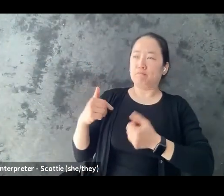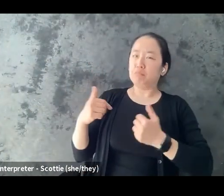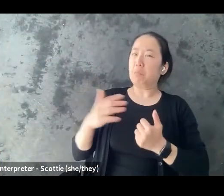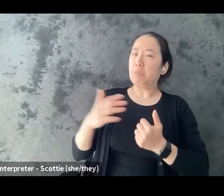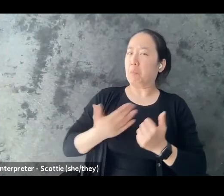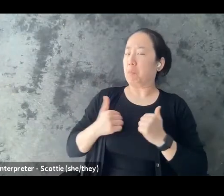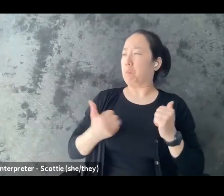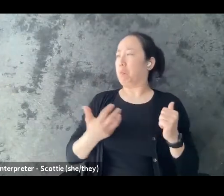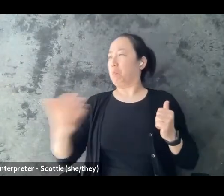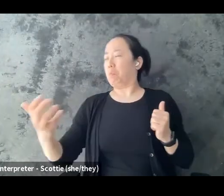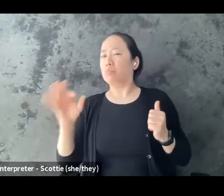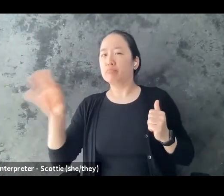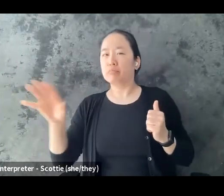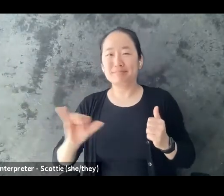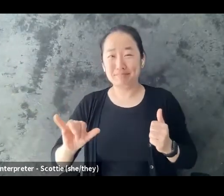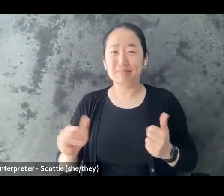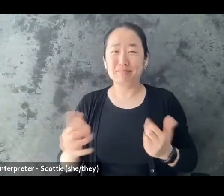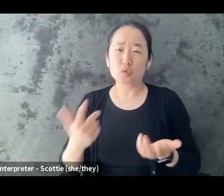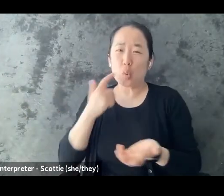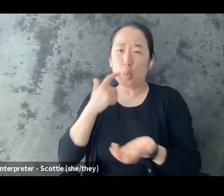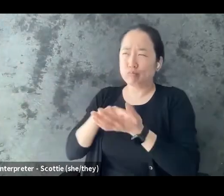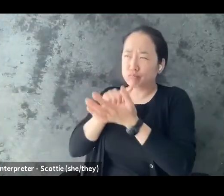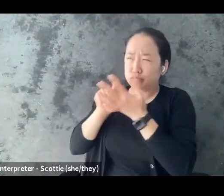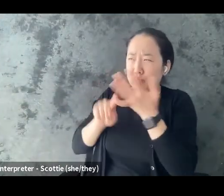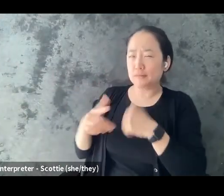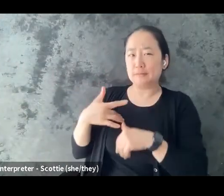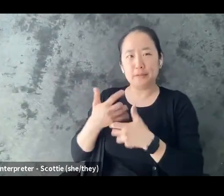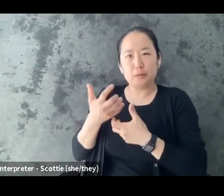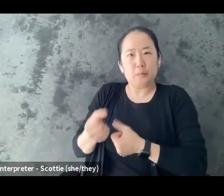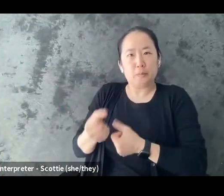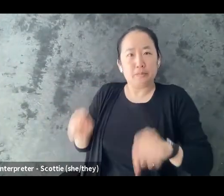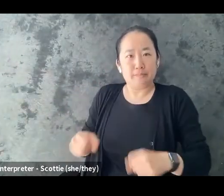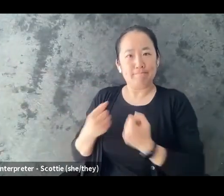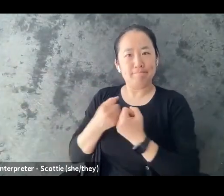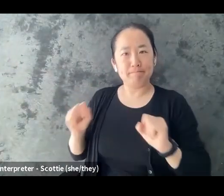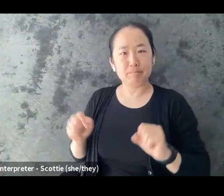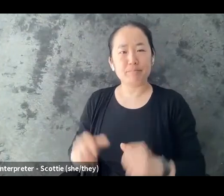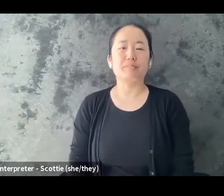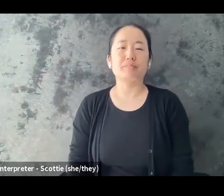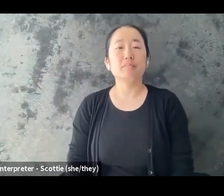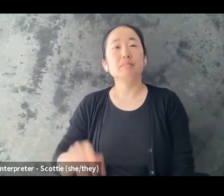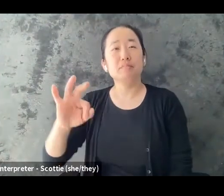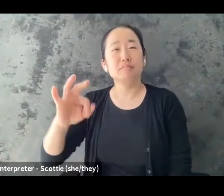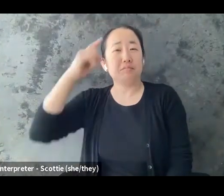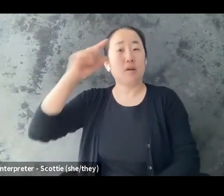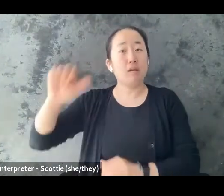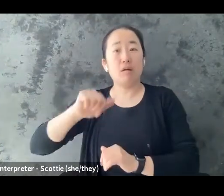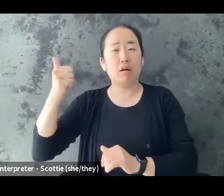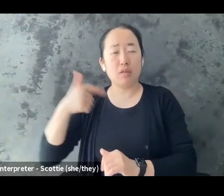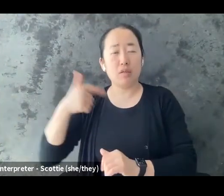so those can be indicators as well and if you think of others that have really stood out to you that you'd like to share feel free to send those